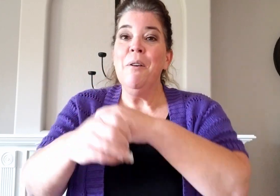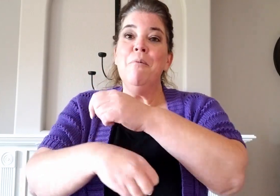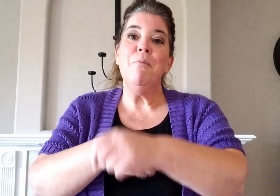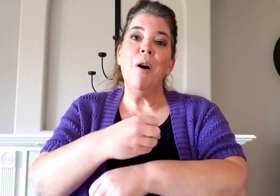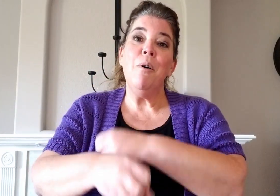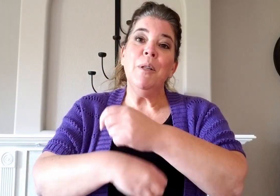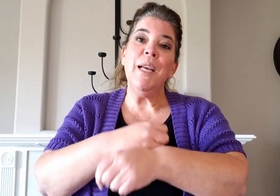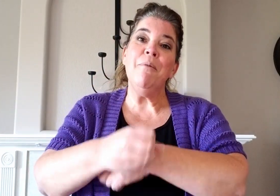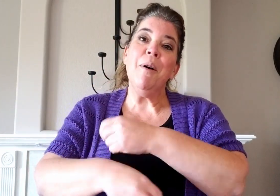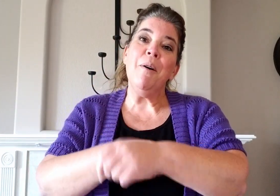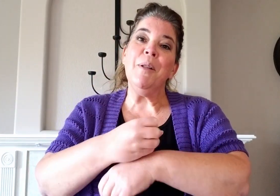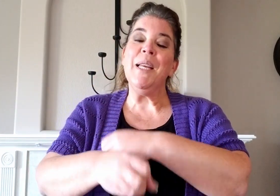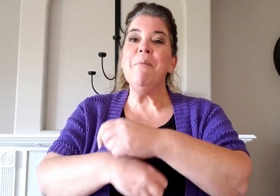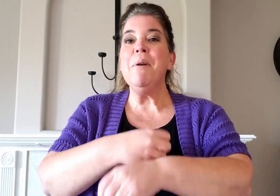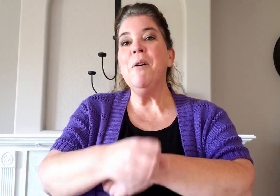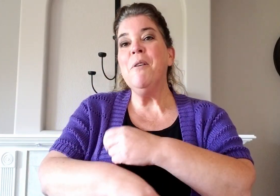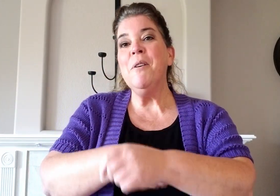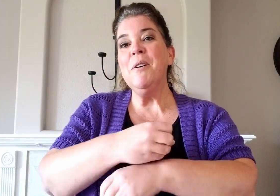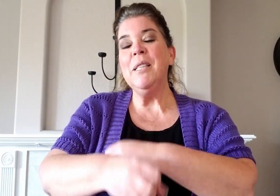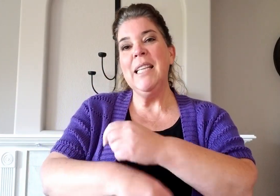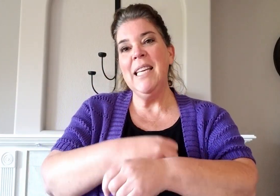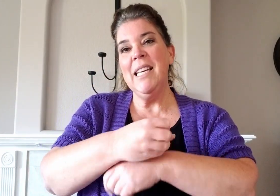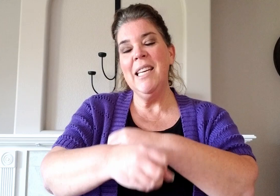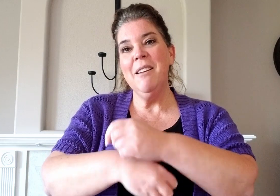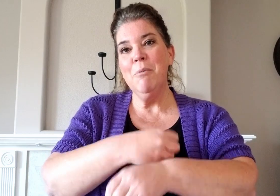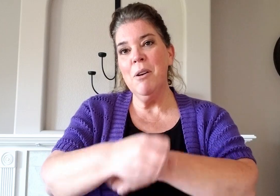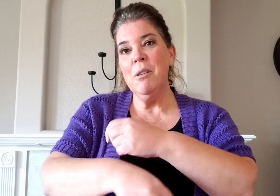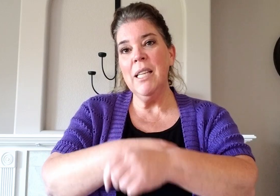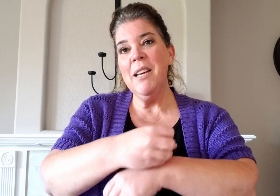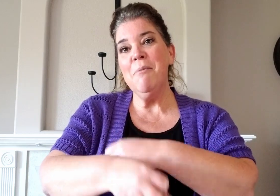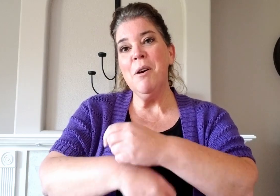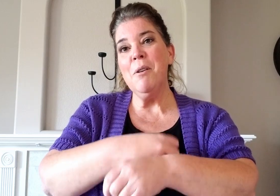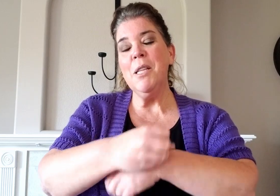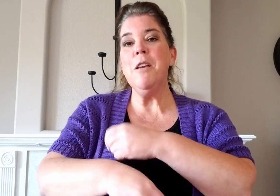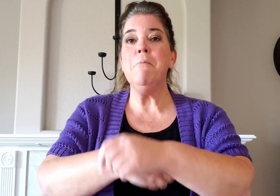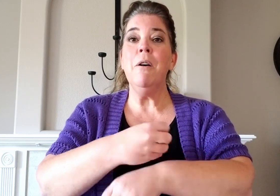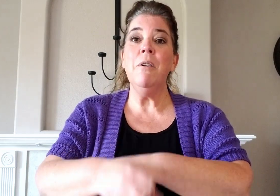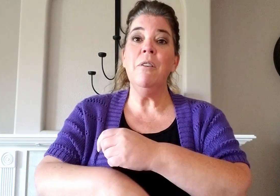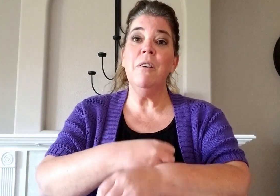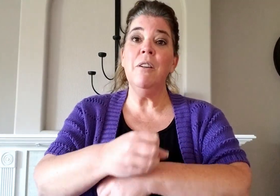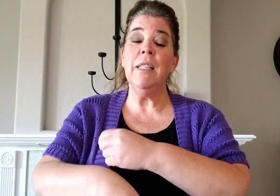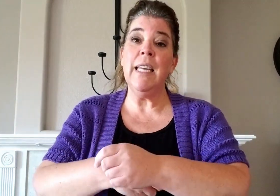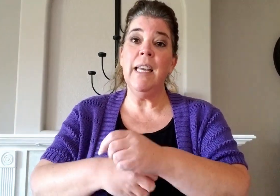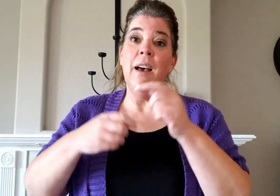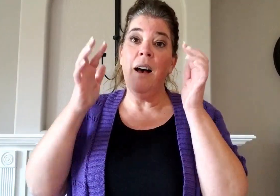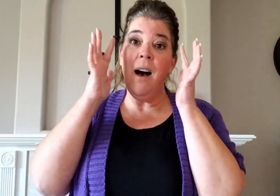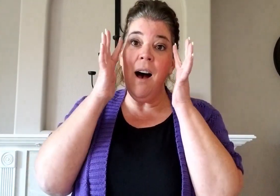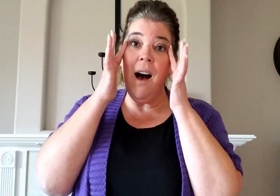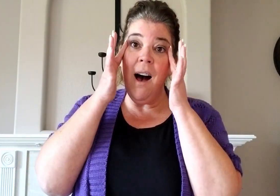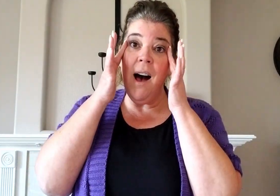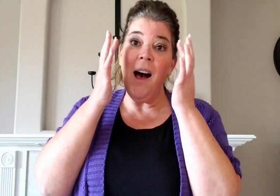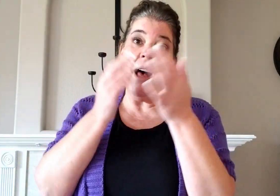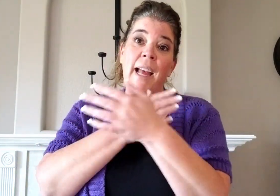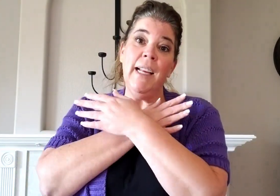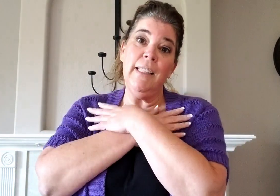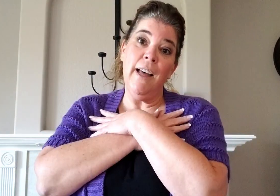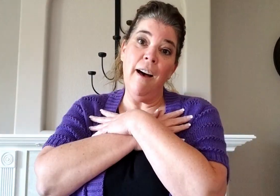roly-roly-poly, roly-roly-poly, I love